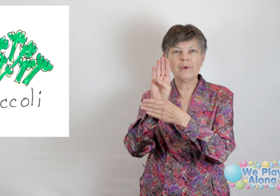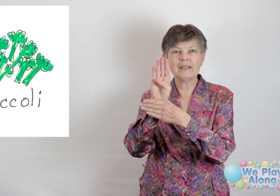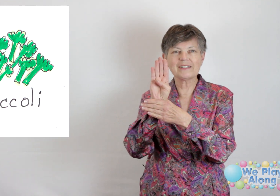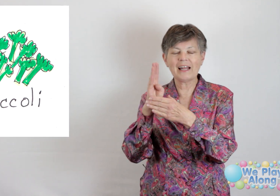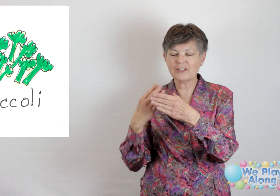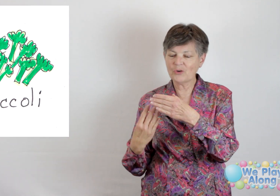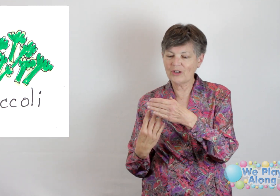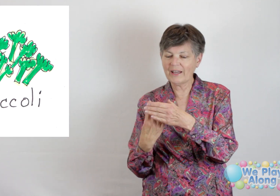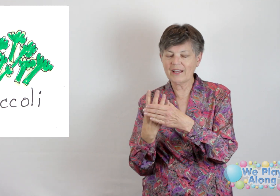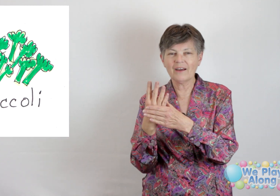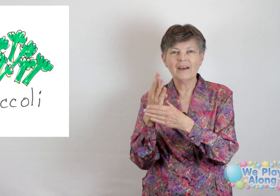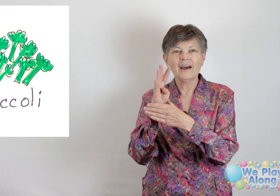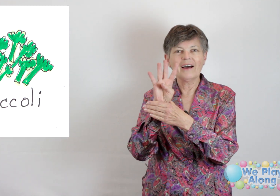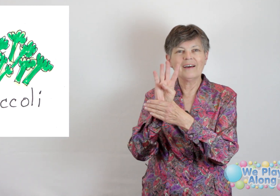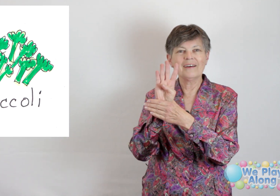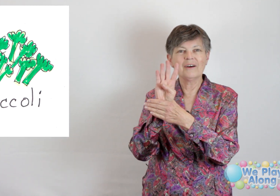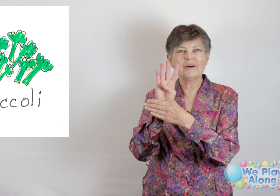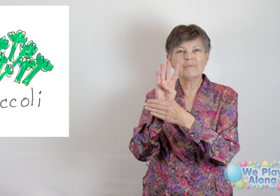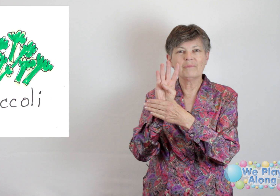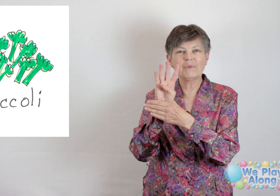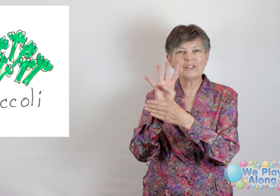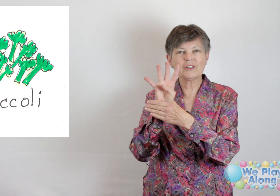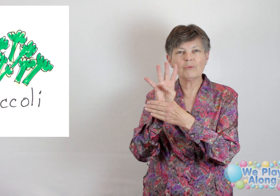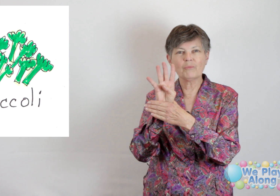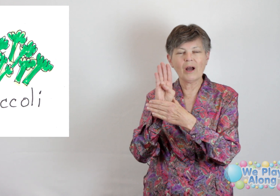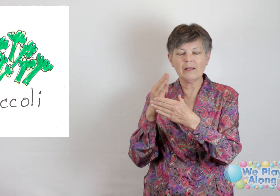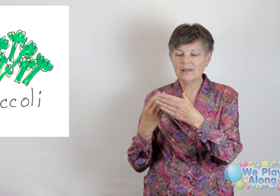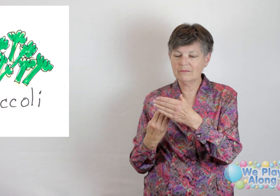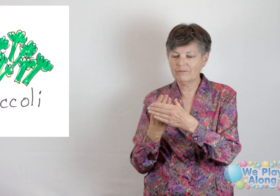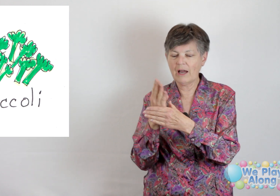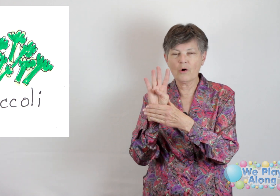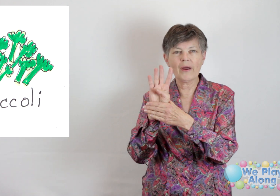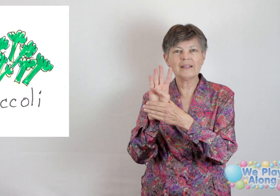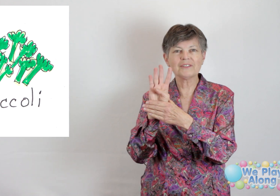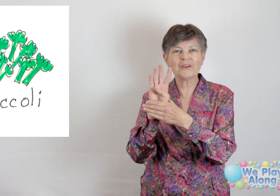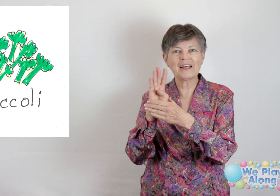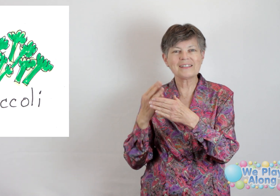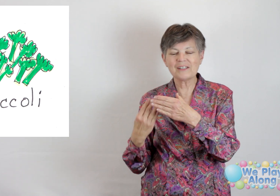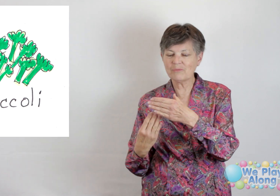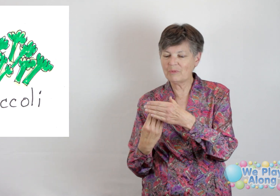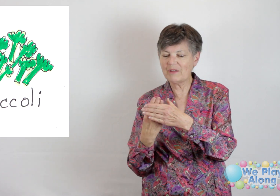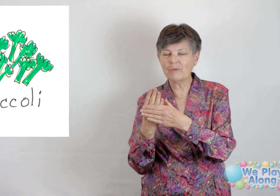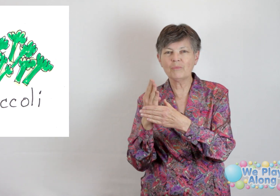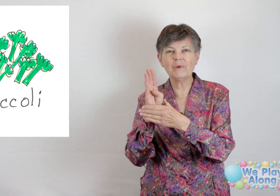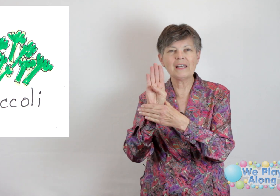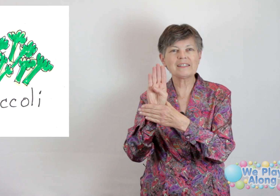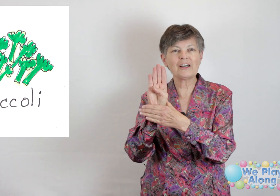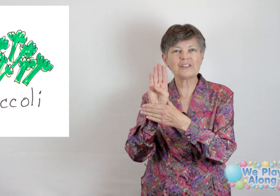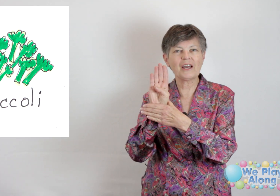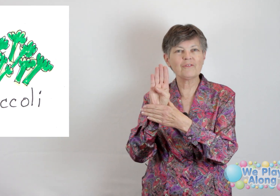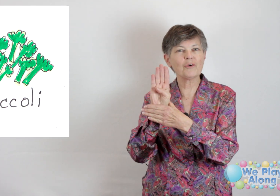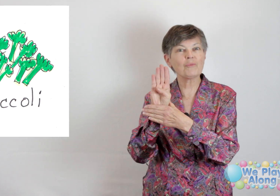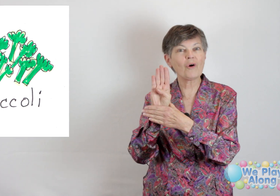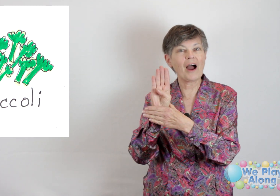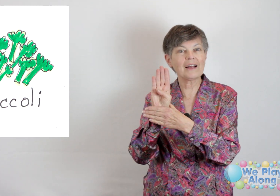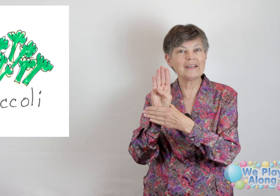it. Doesn't that sort of look like a bunch of little broccoli flowerettes? Okay, this would be the BSL sign for broccoli.